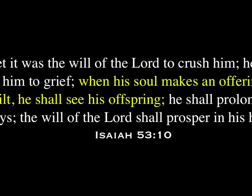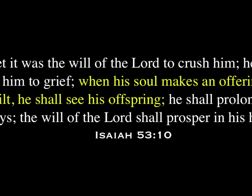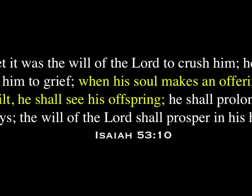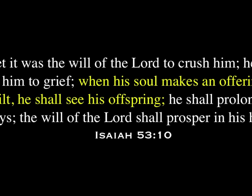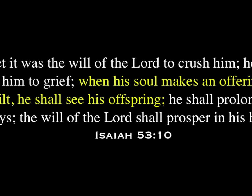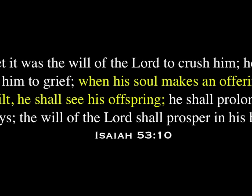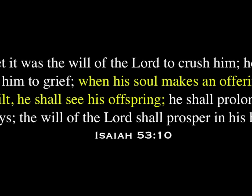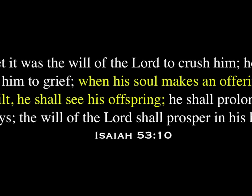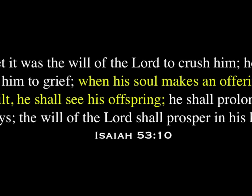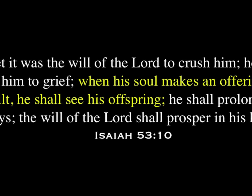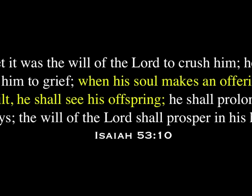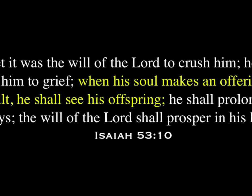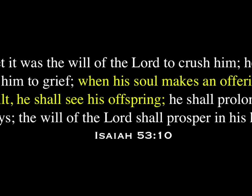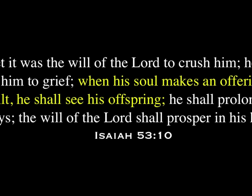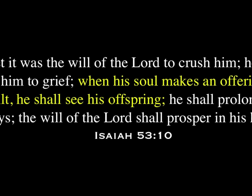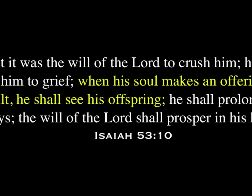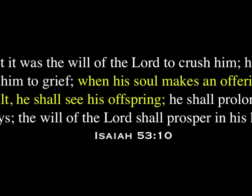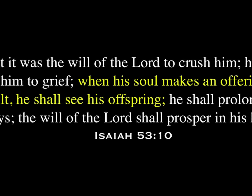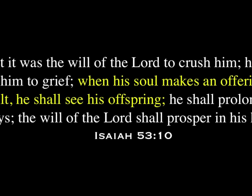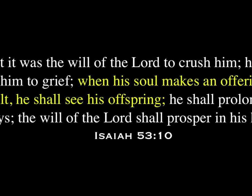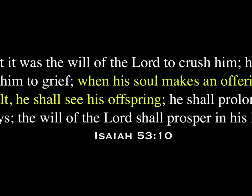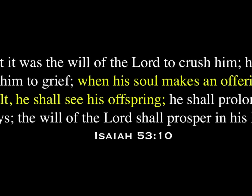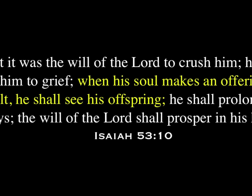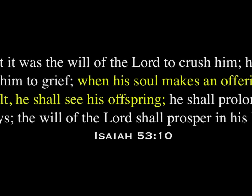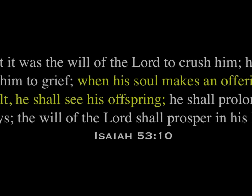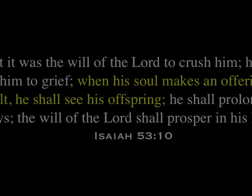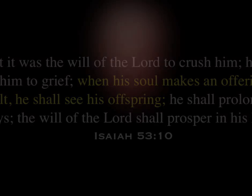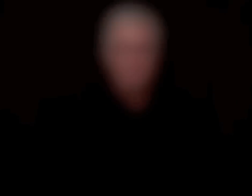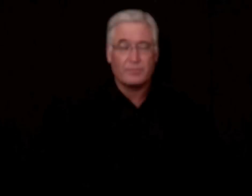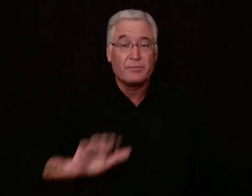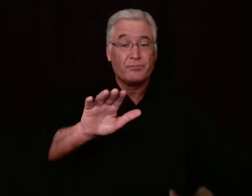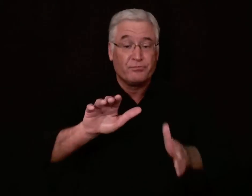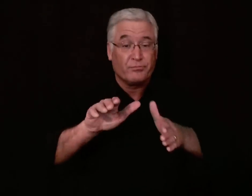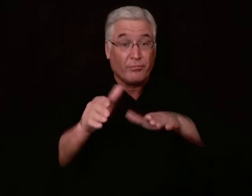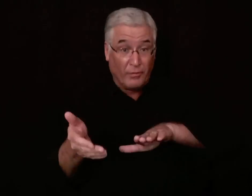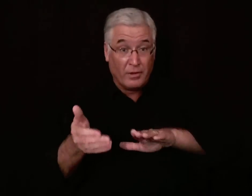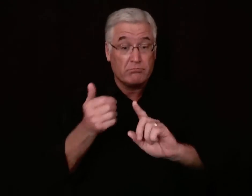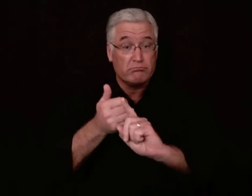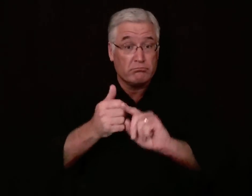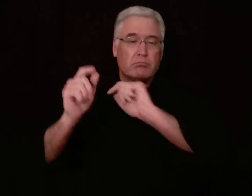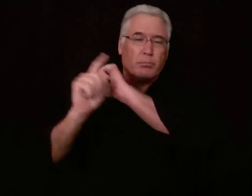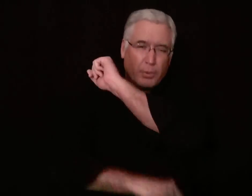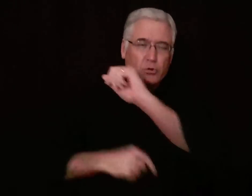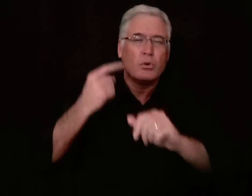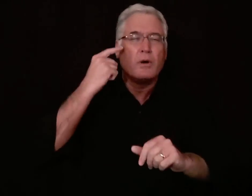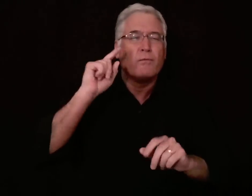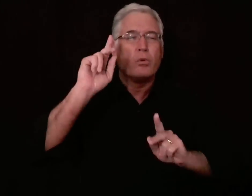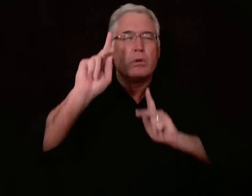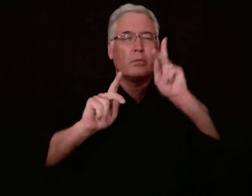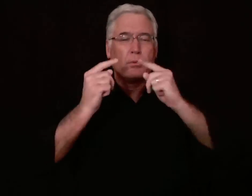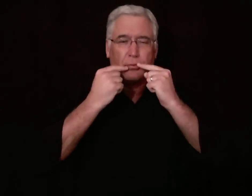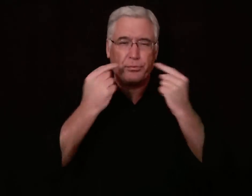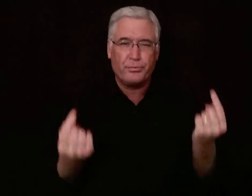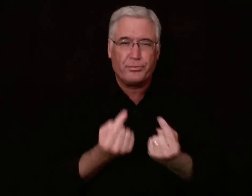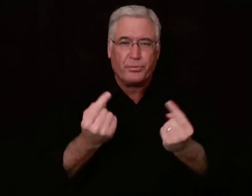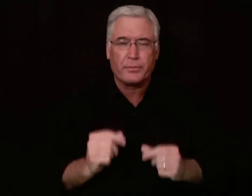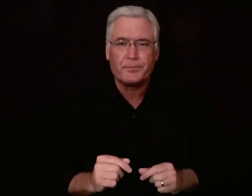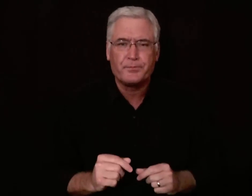his days. The will of the Lord shall prosper in his hand. Death itself is punishment for people's